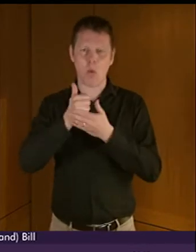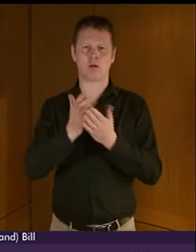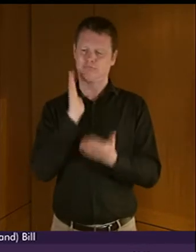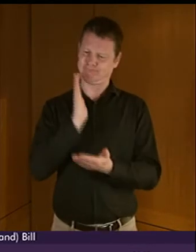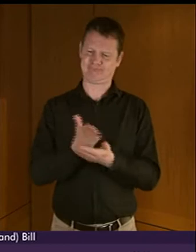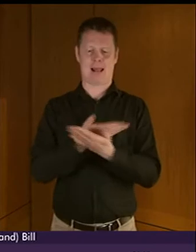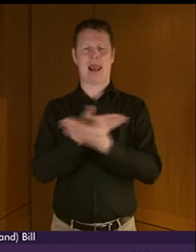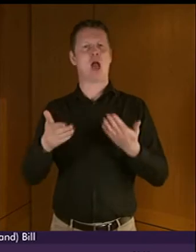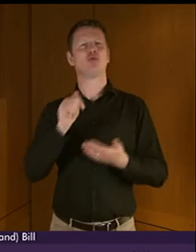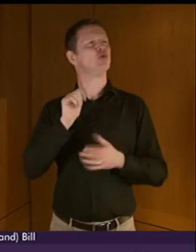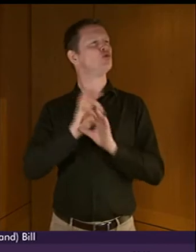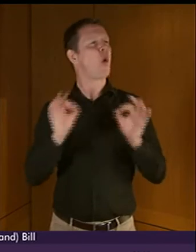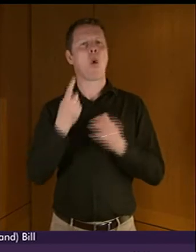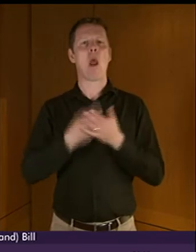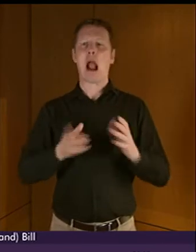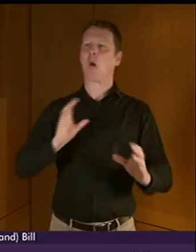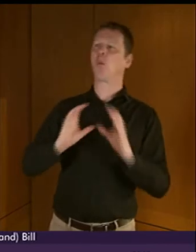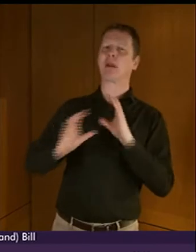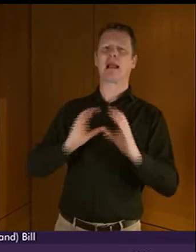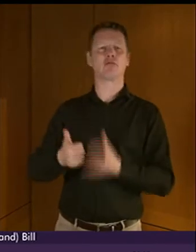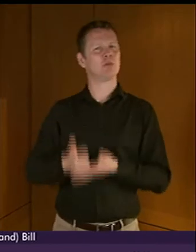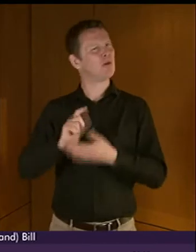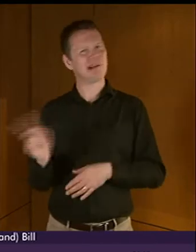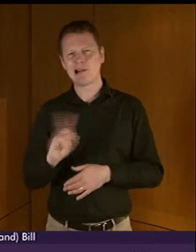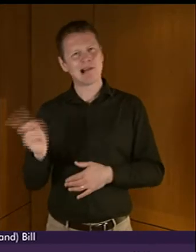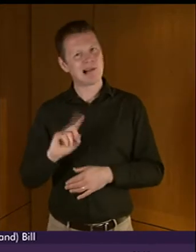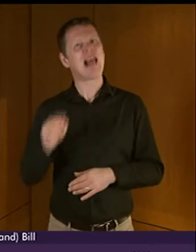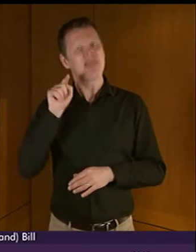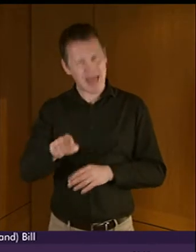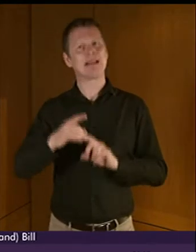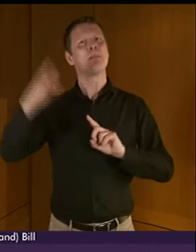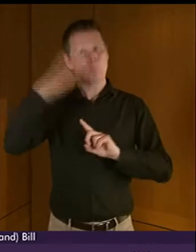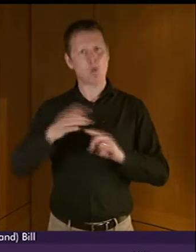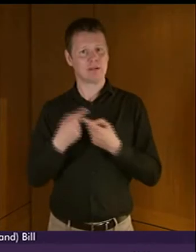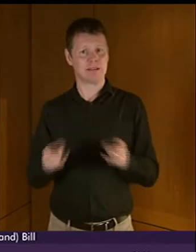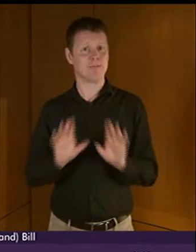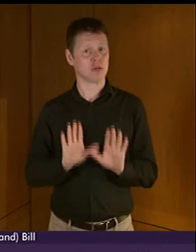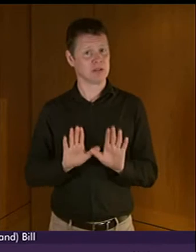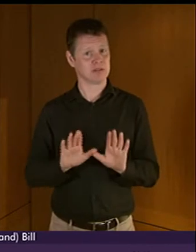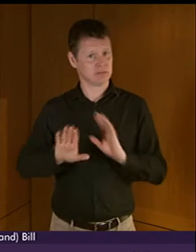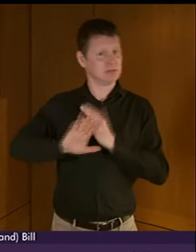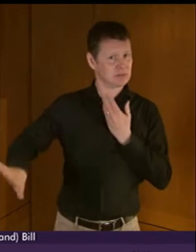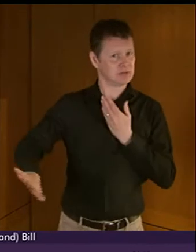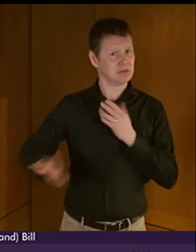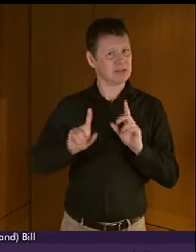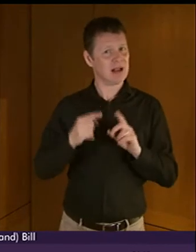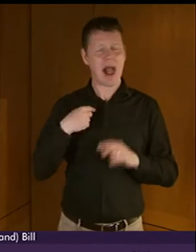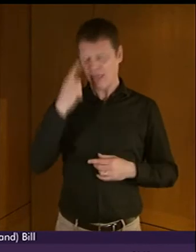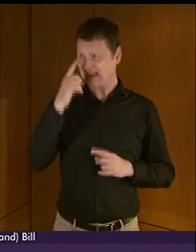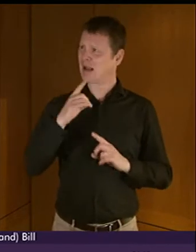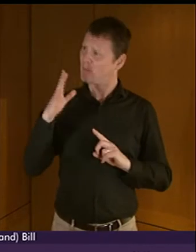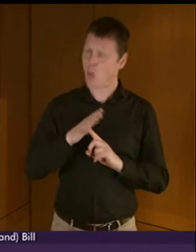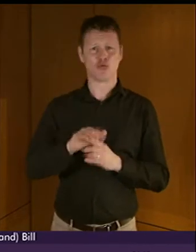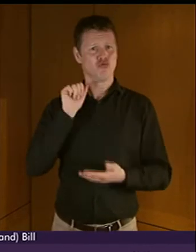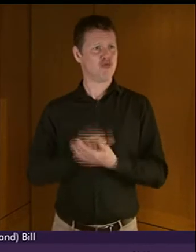just a means of communication support. That is a significant difference. I think it is important and right that, whilst